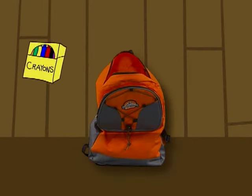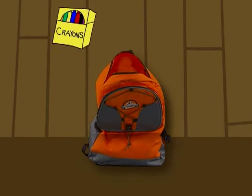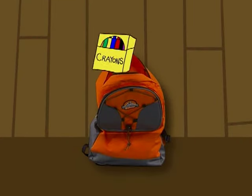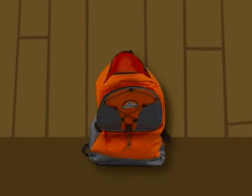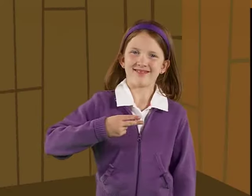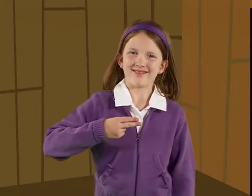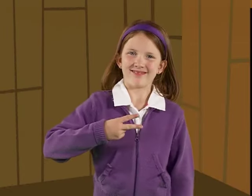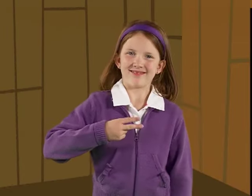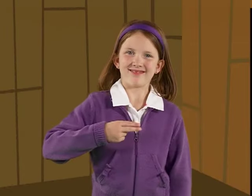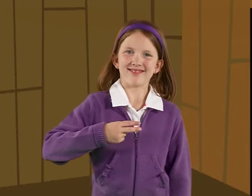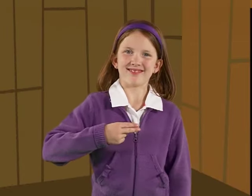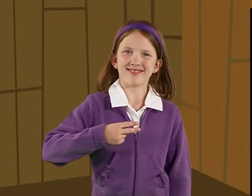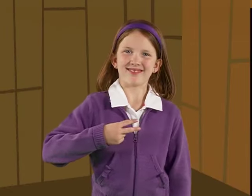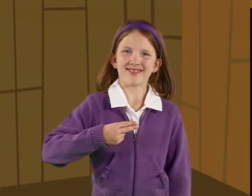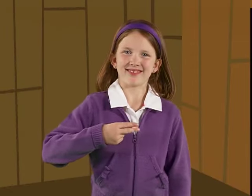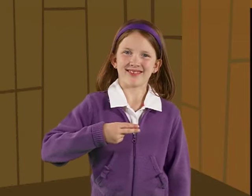You've got my scissors.